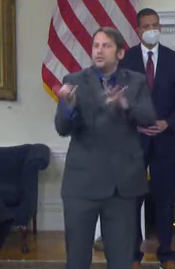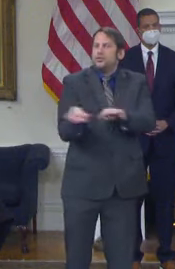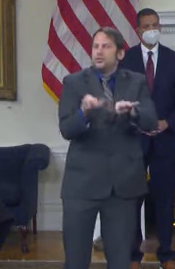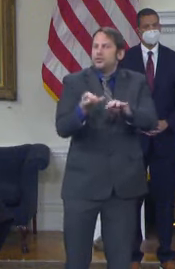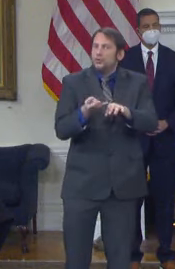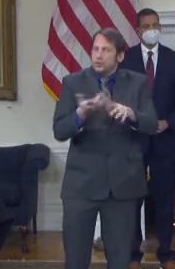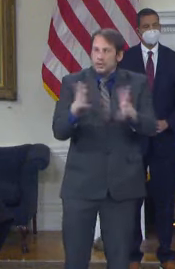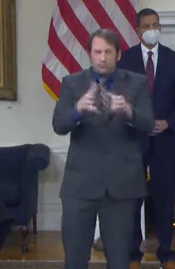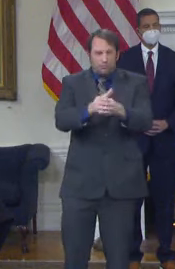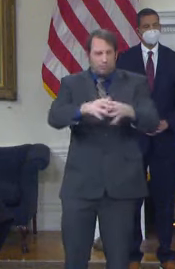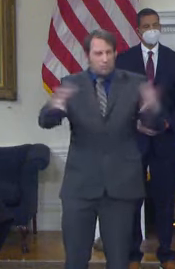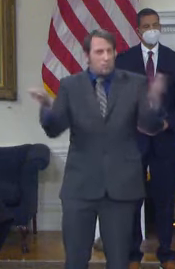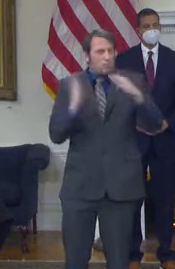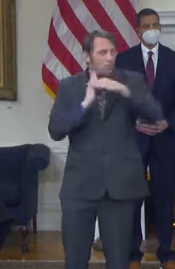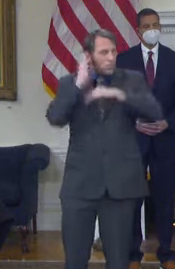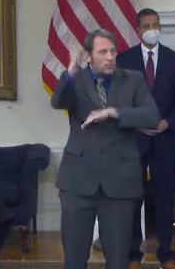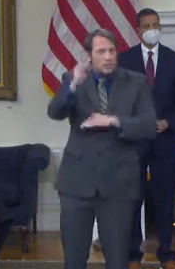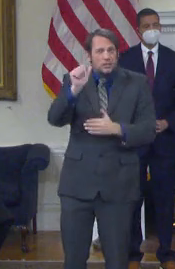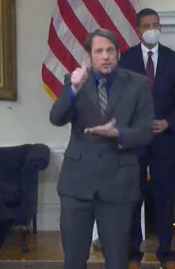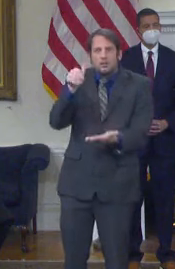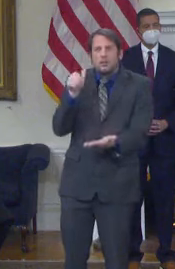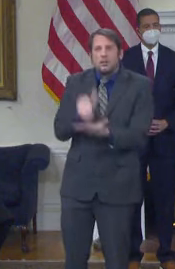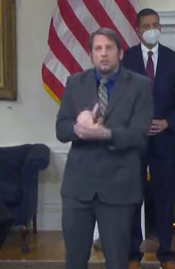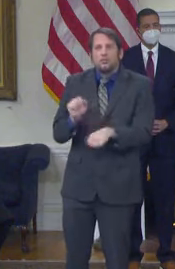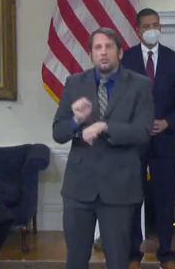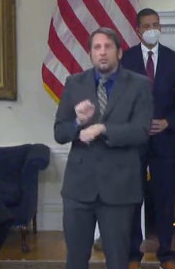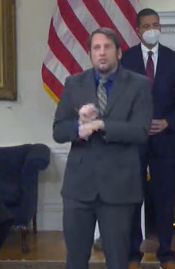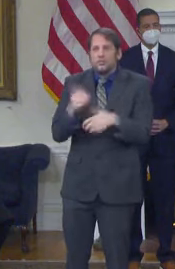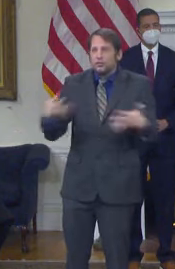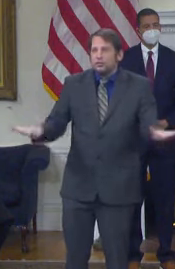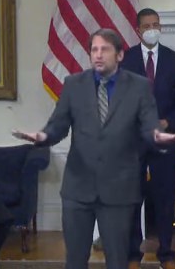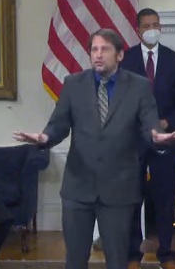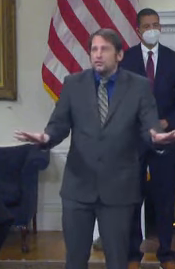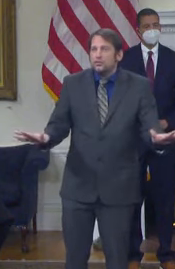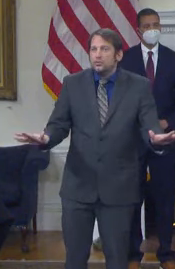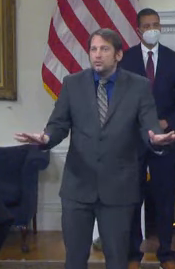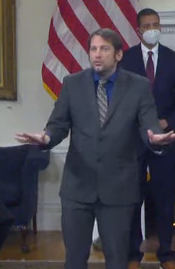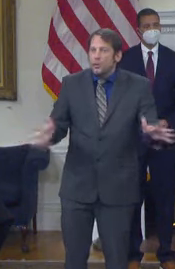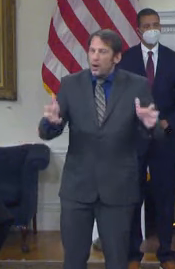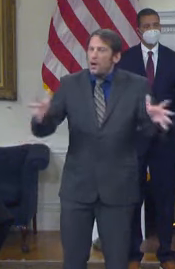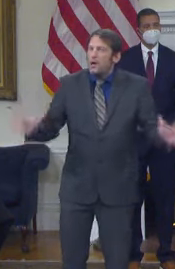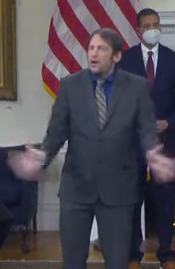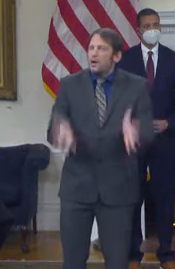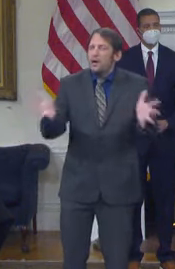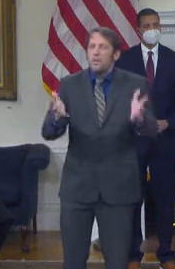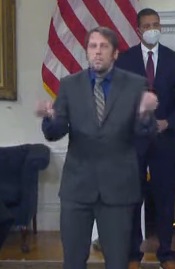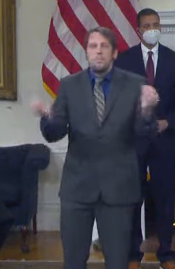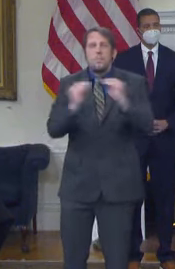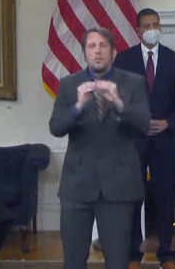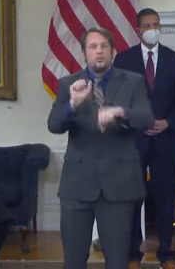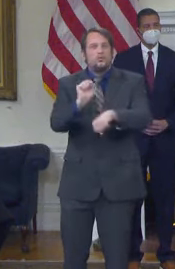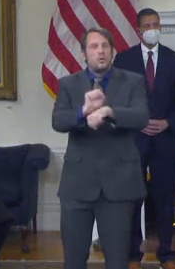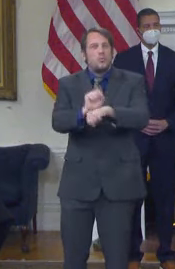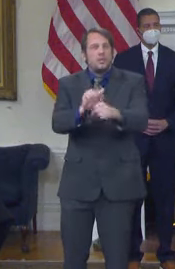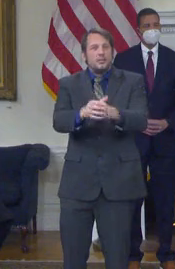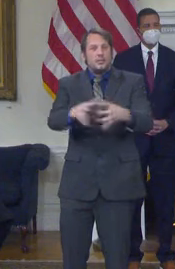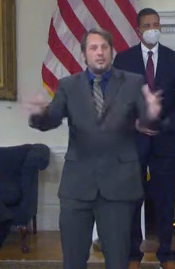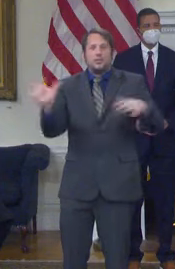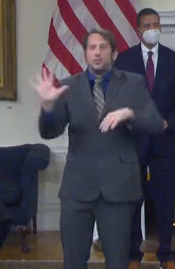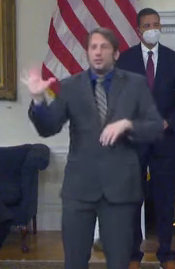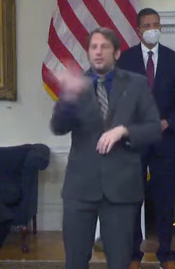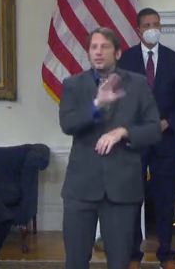incentivize even more investment and even greater job creation across the state, today we are announcing